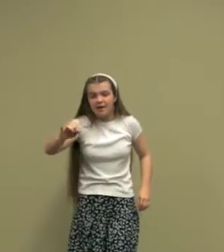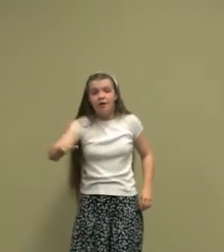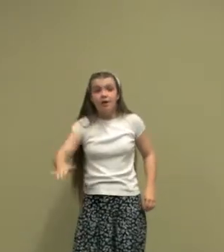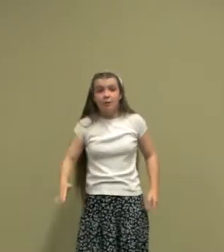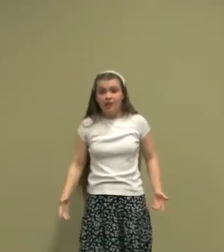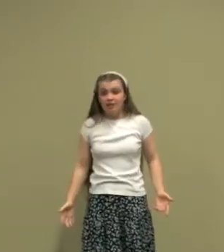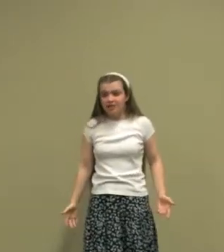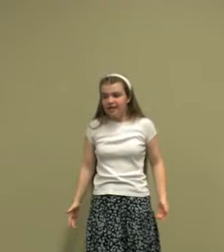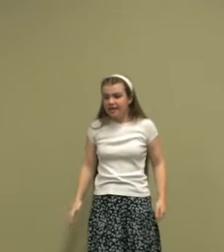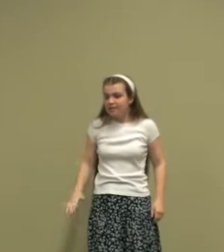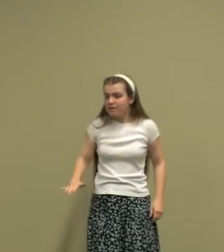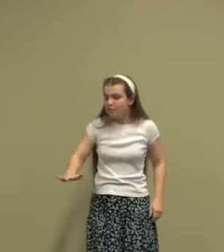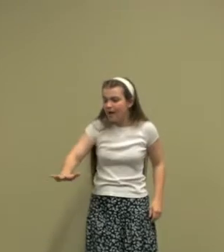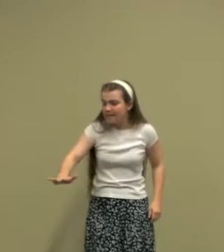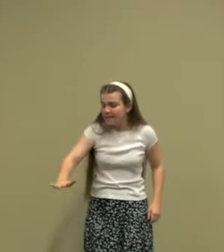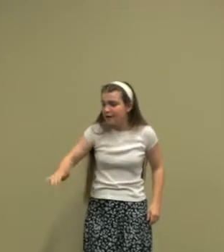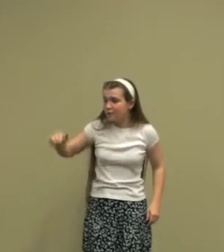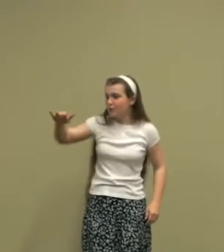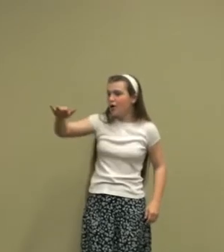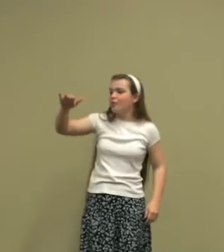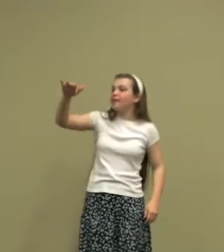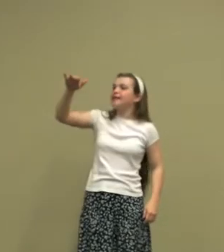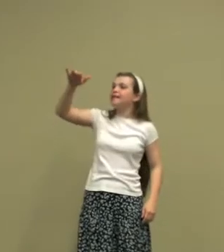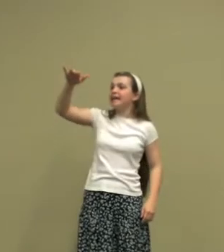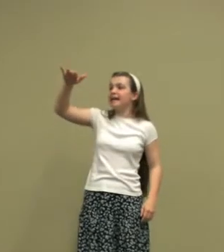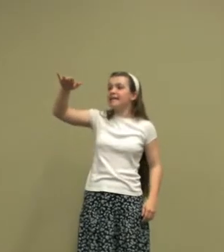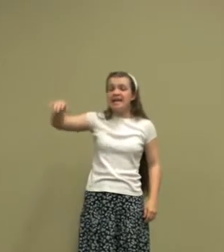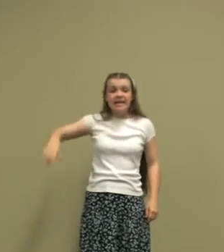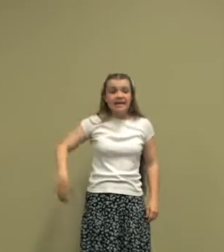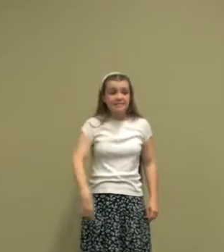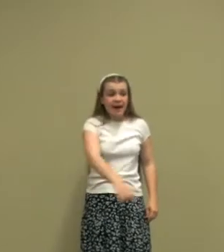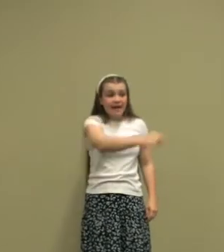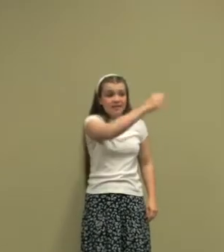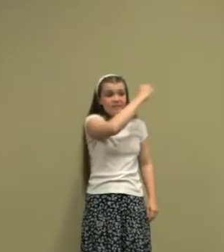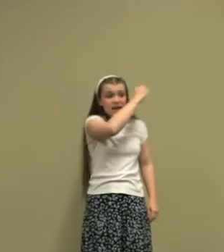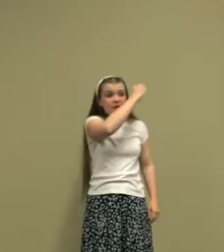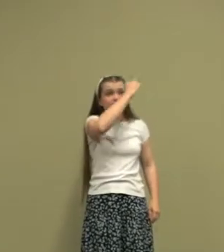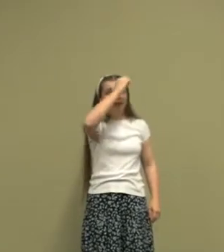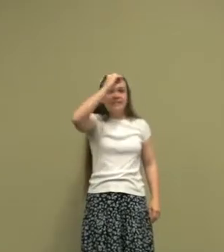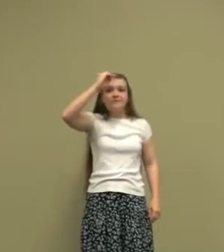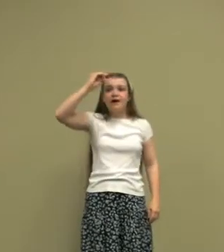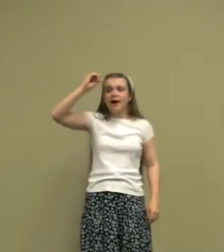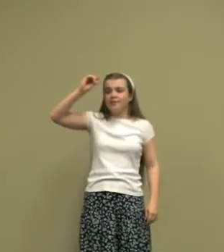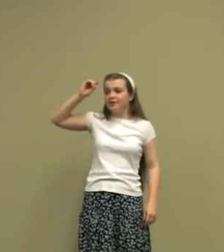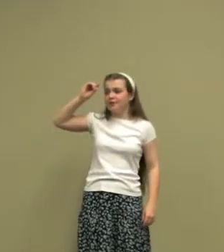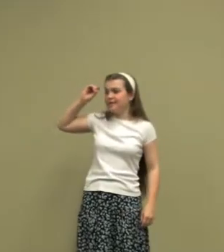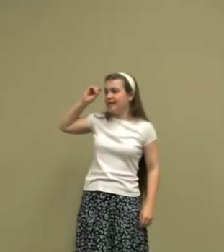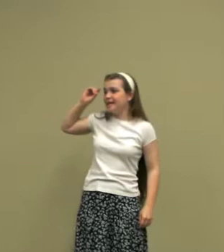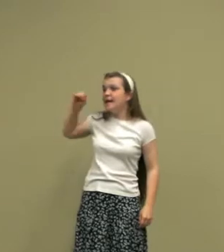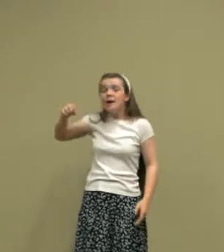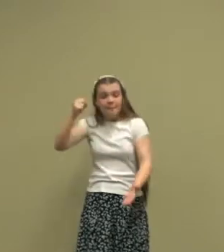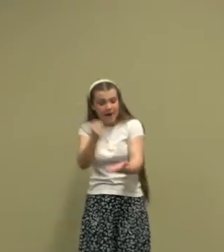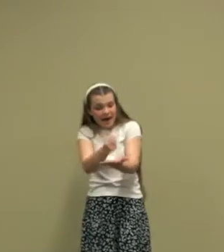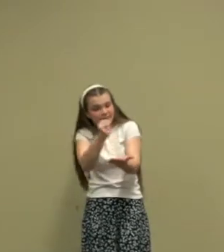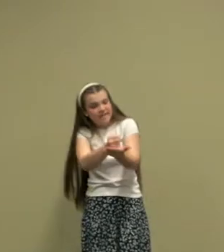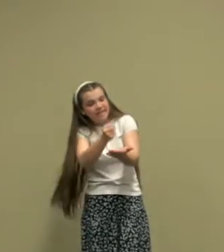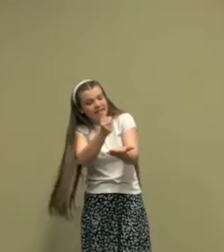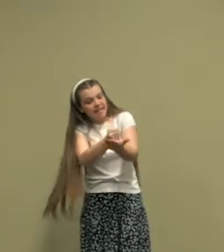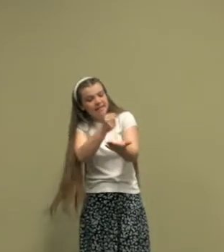When Jesus was a growing kid, when might have done what his father did. Pounding nails